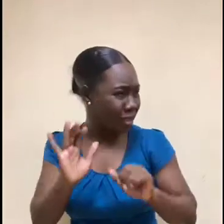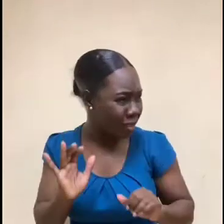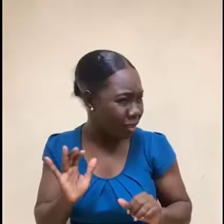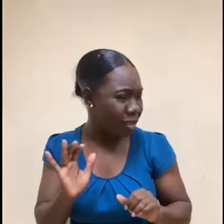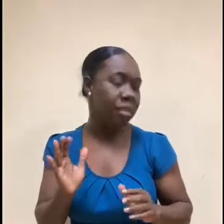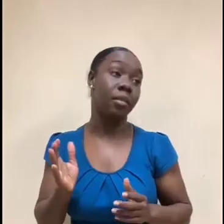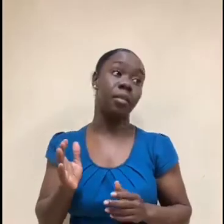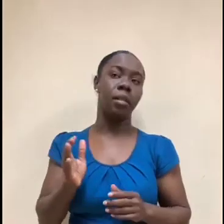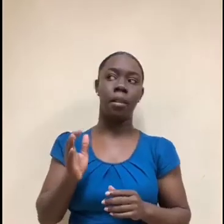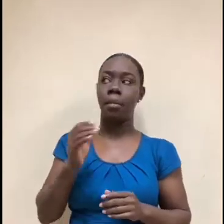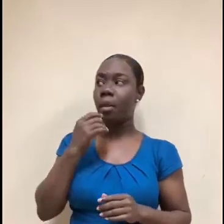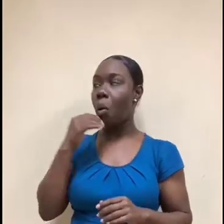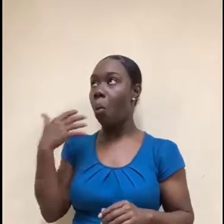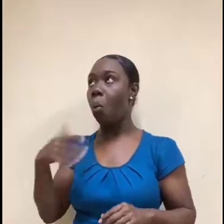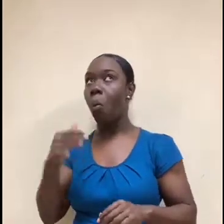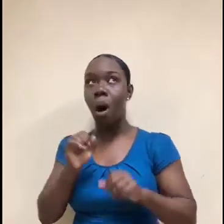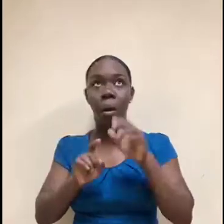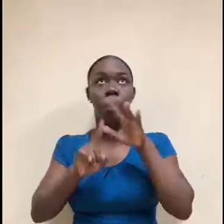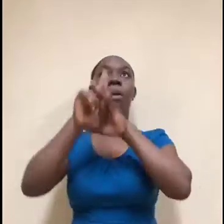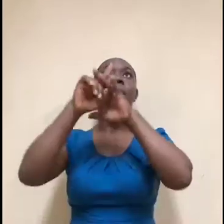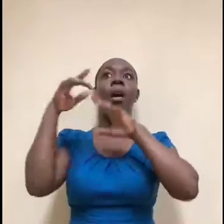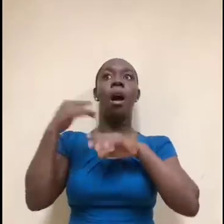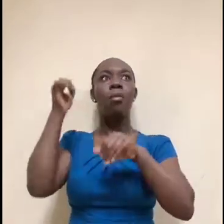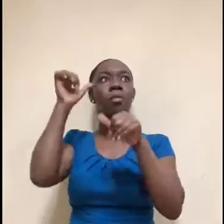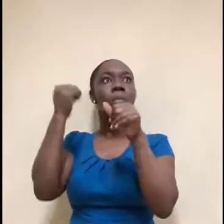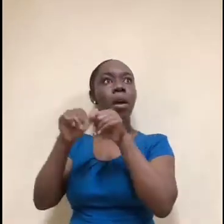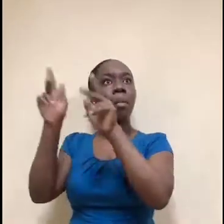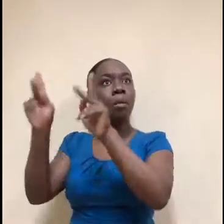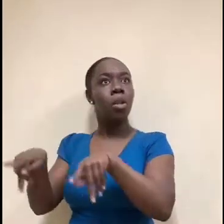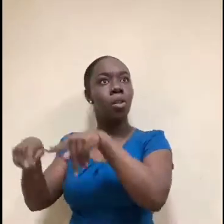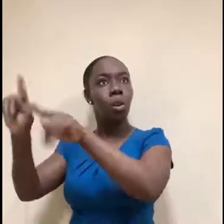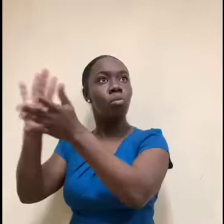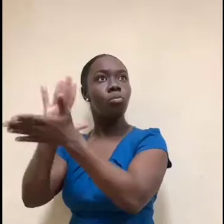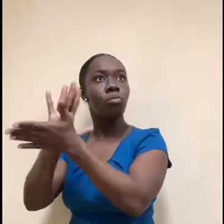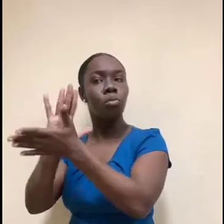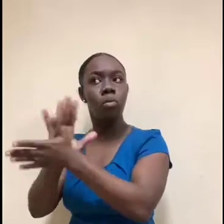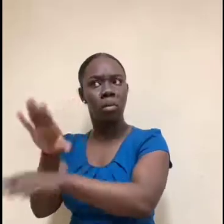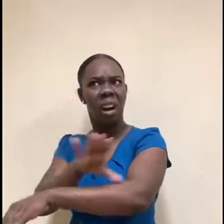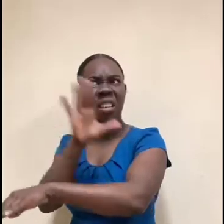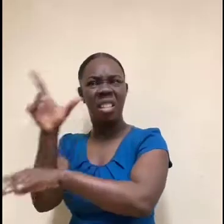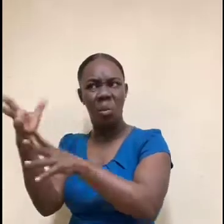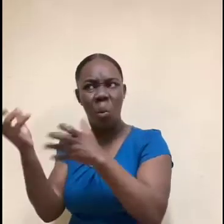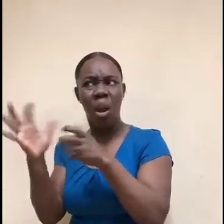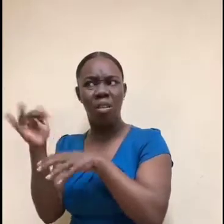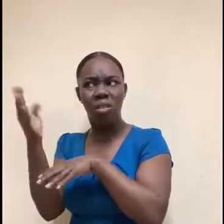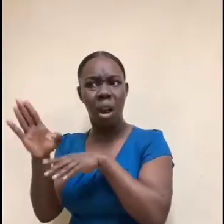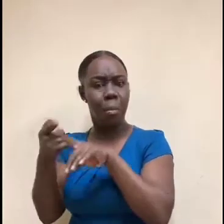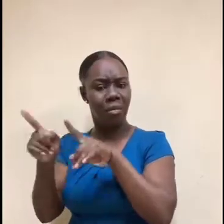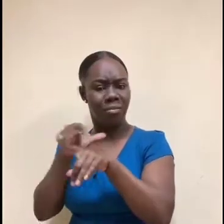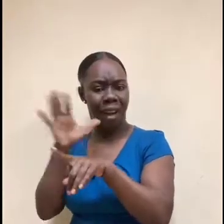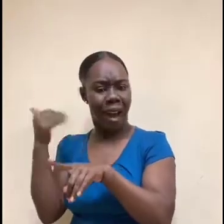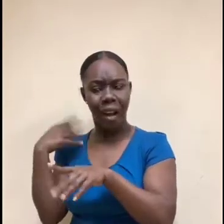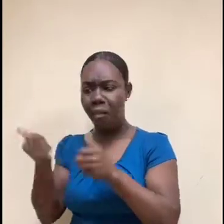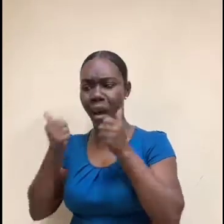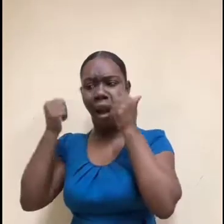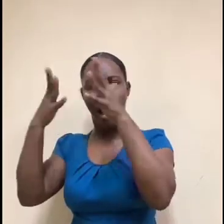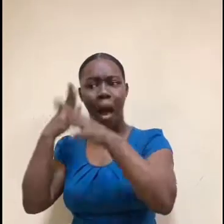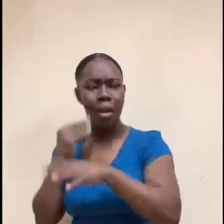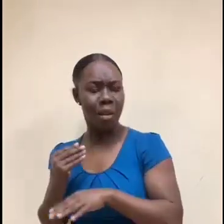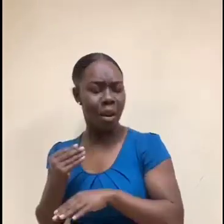for learning more and being in an environment where they can be pushed to that level of greatness that they want to reach? And naturally